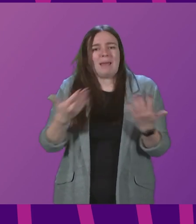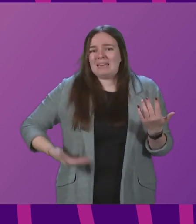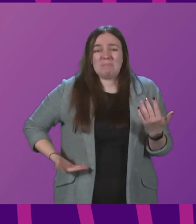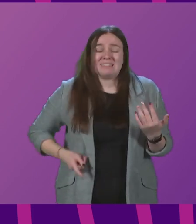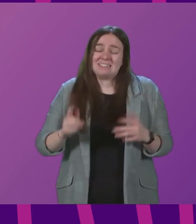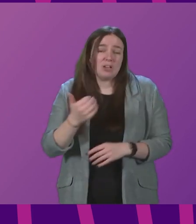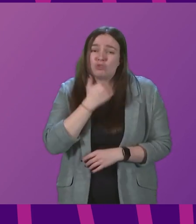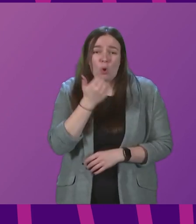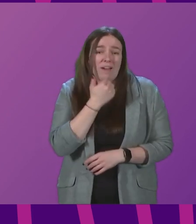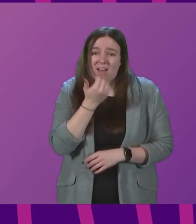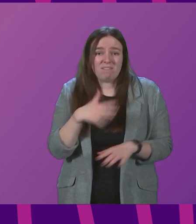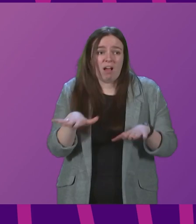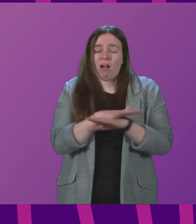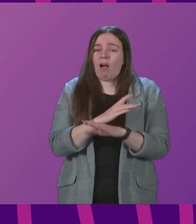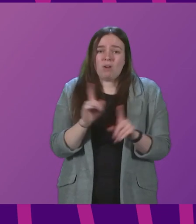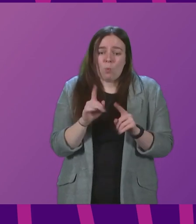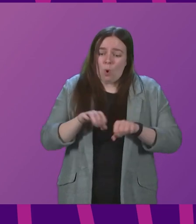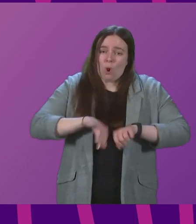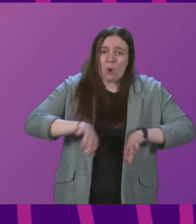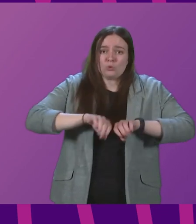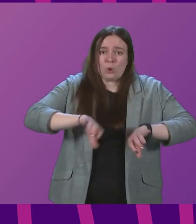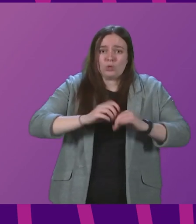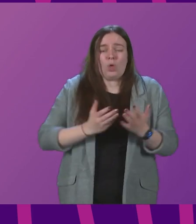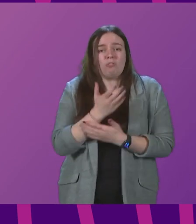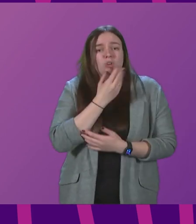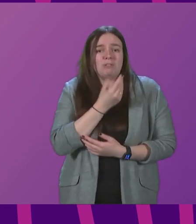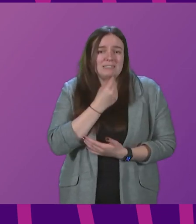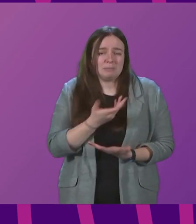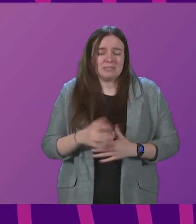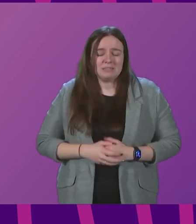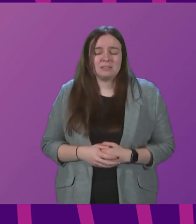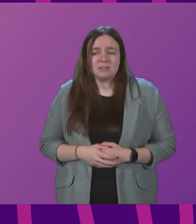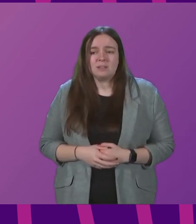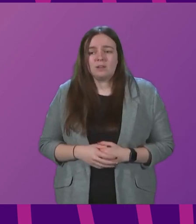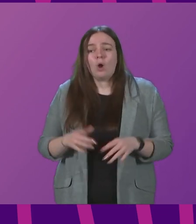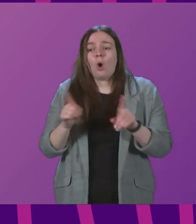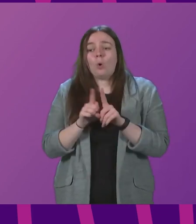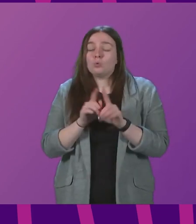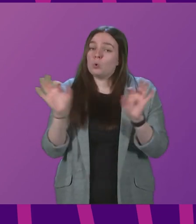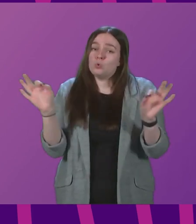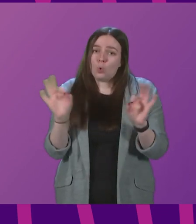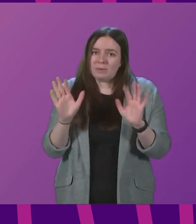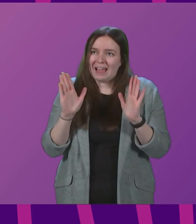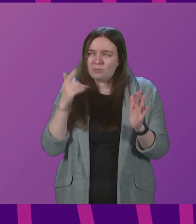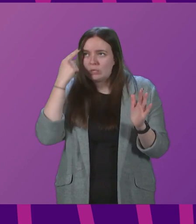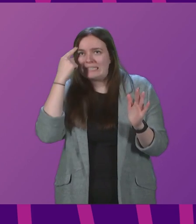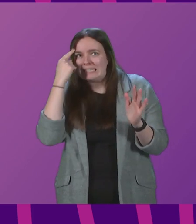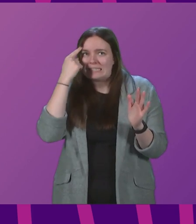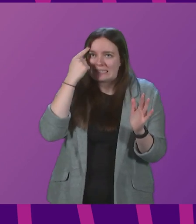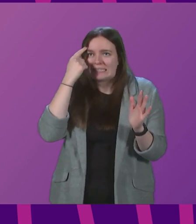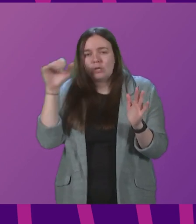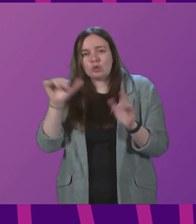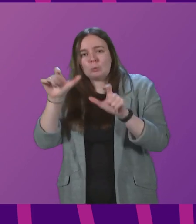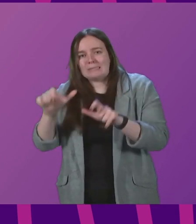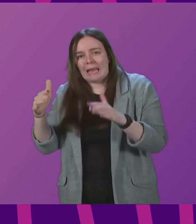nowhere near covering the impact of the losses they will face over Christmas. Also, no one should have to think twice about self-isolating